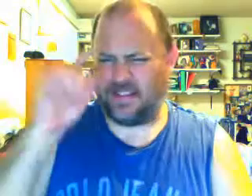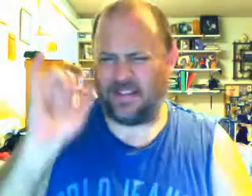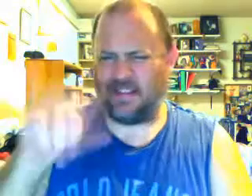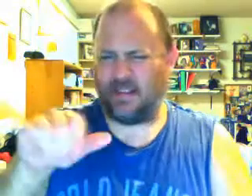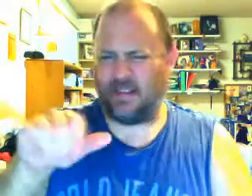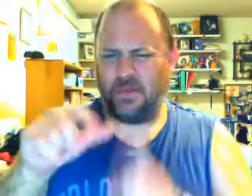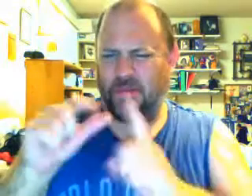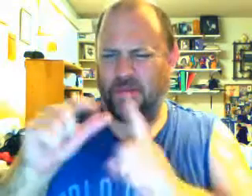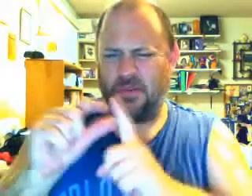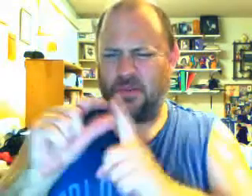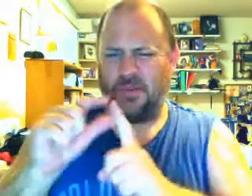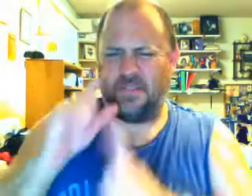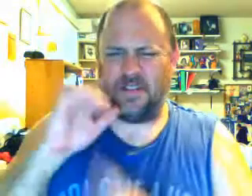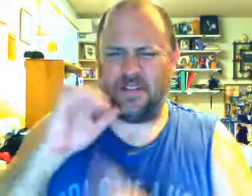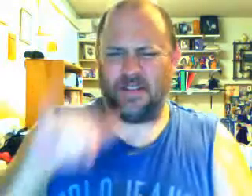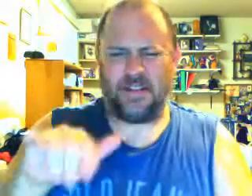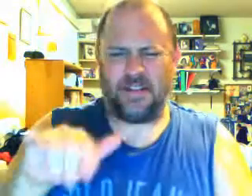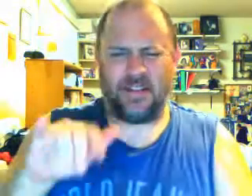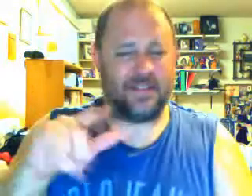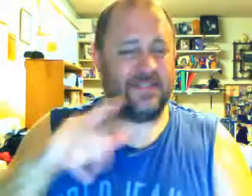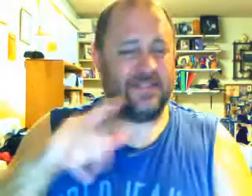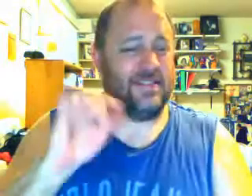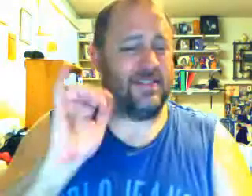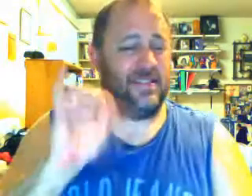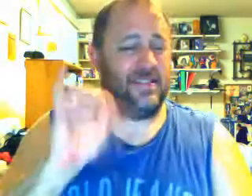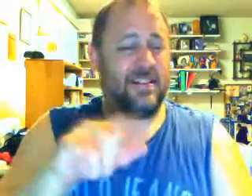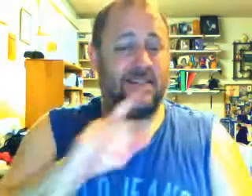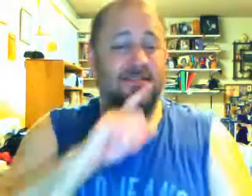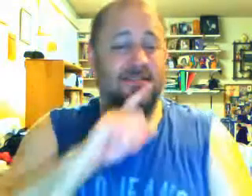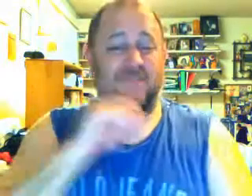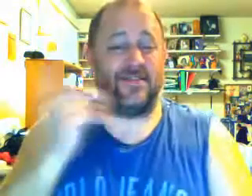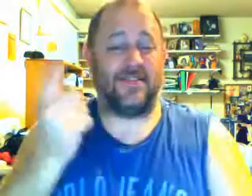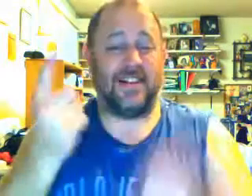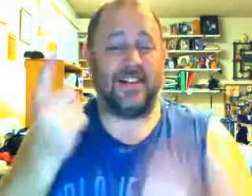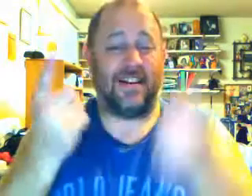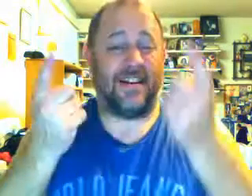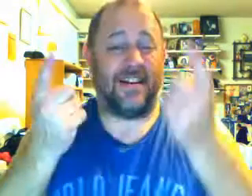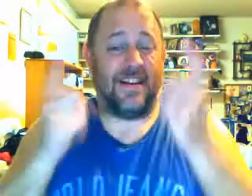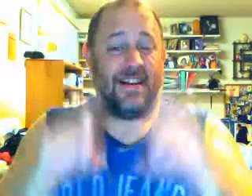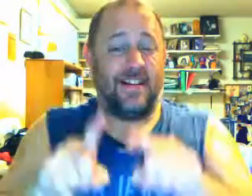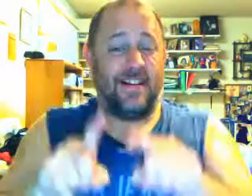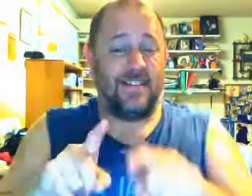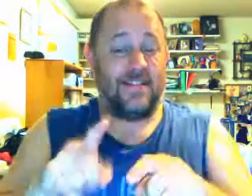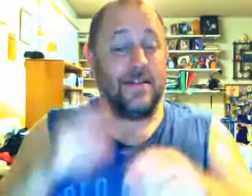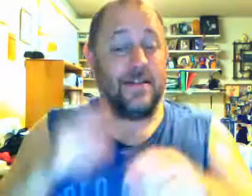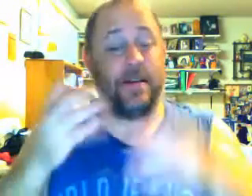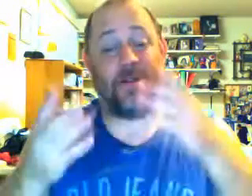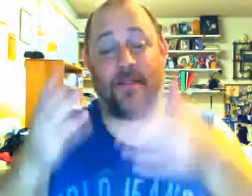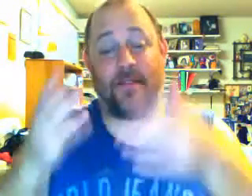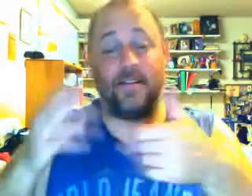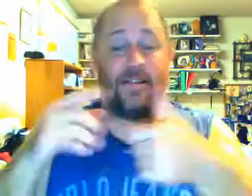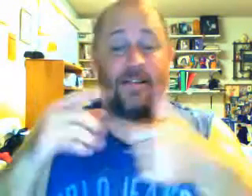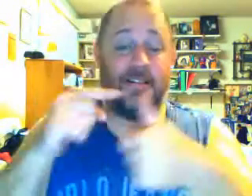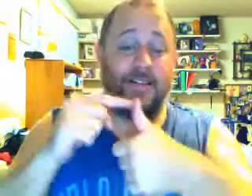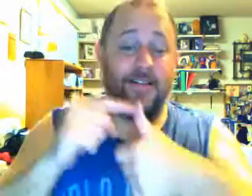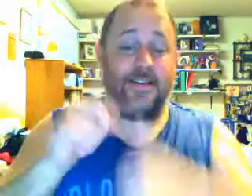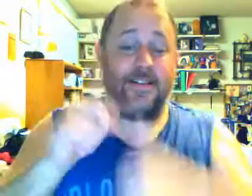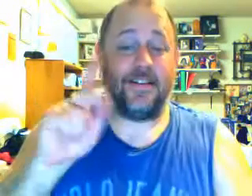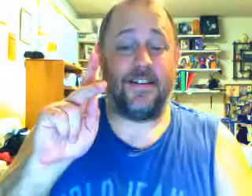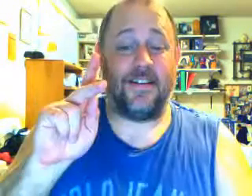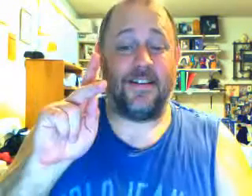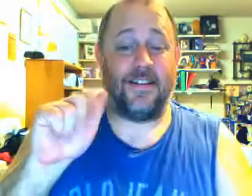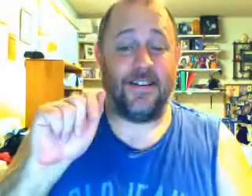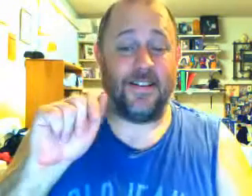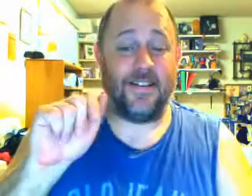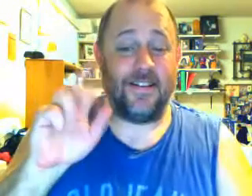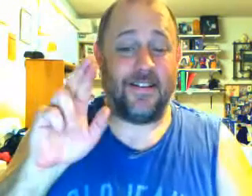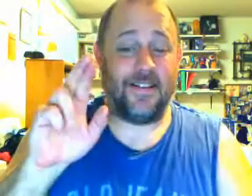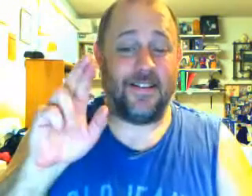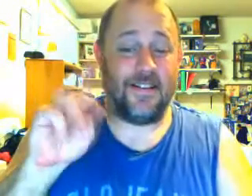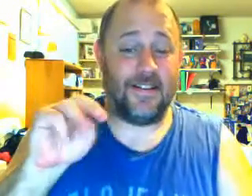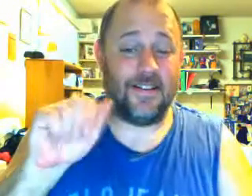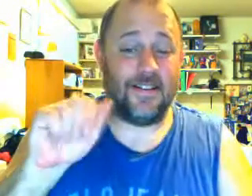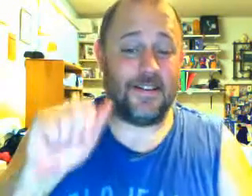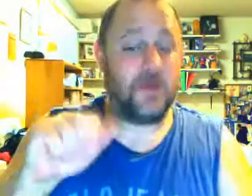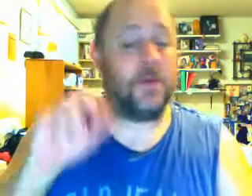worship is a serious human need. Superhero stories, all the world, myth stories,